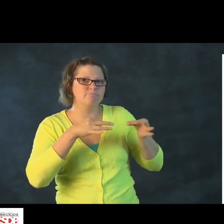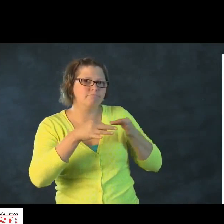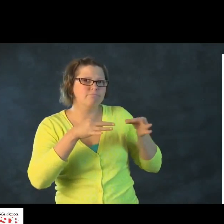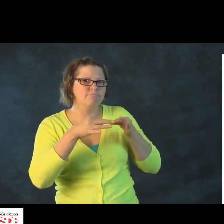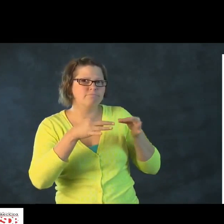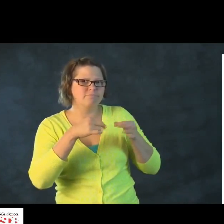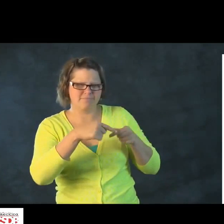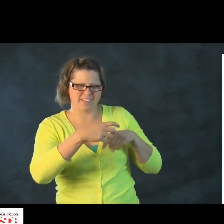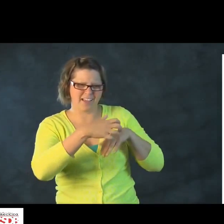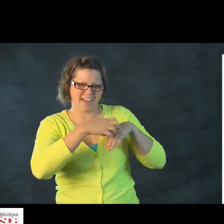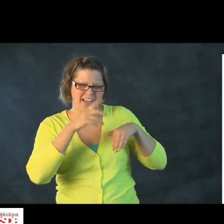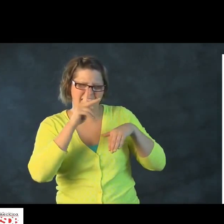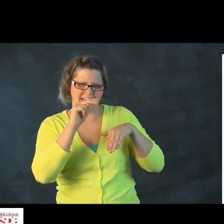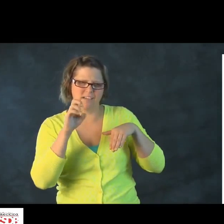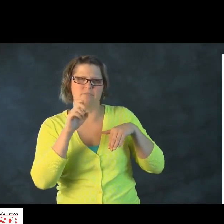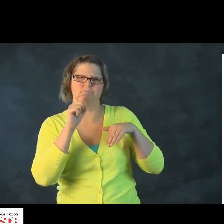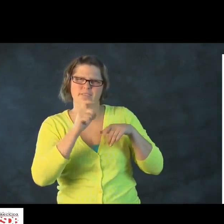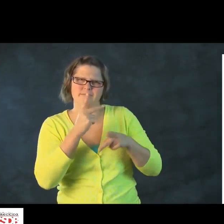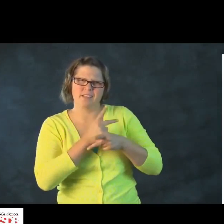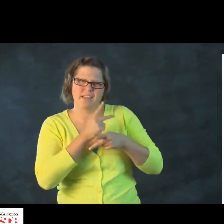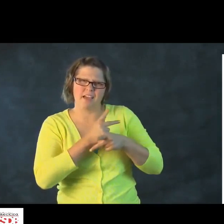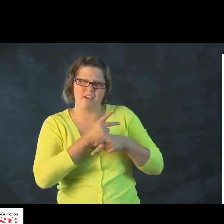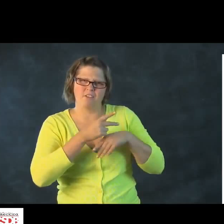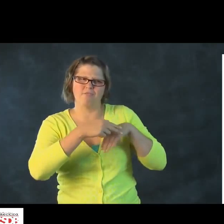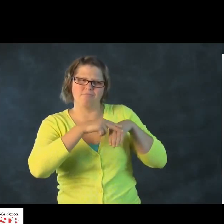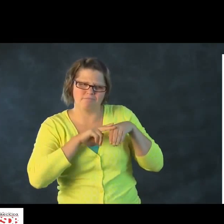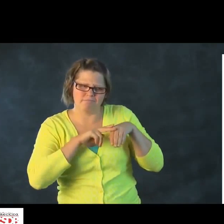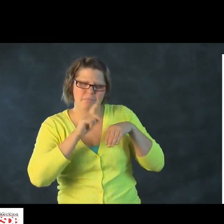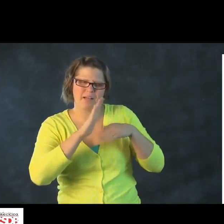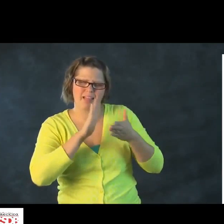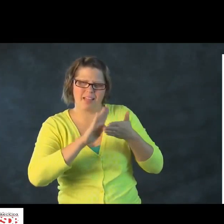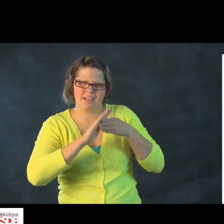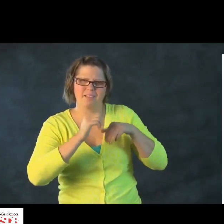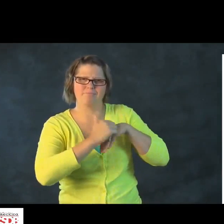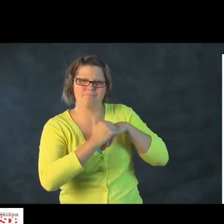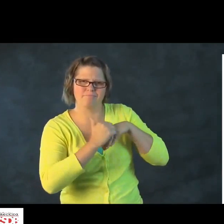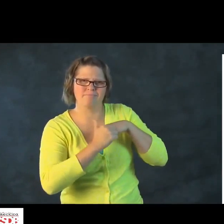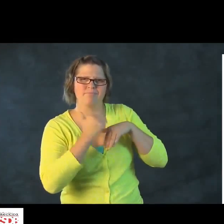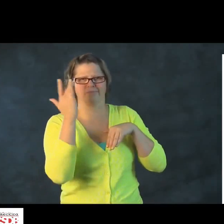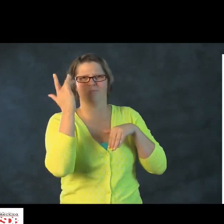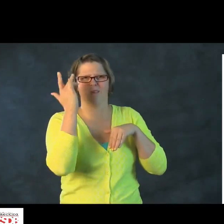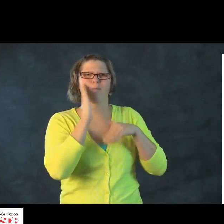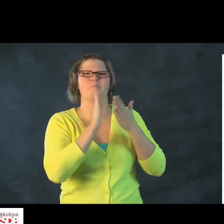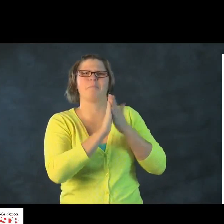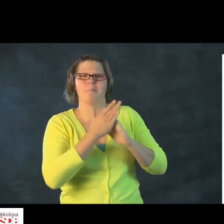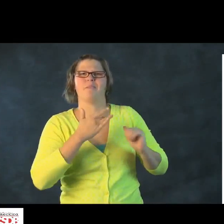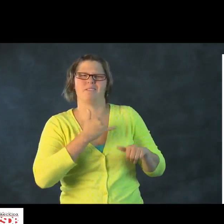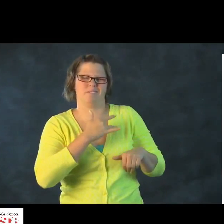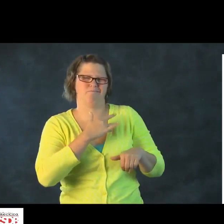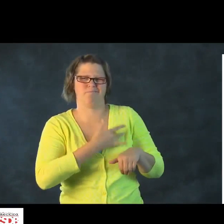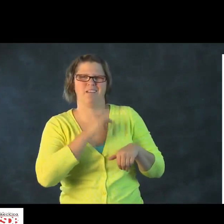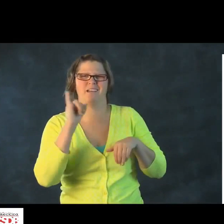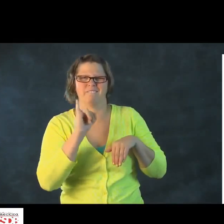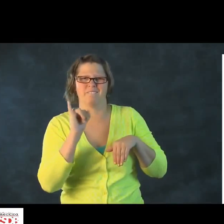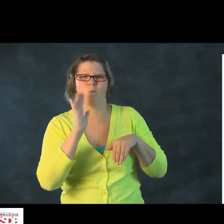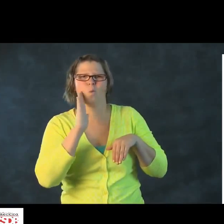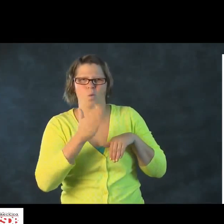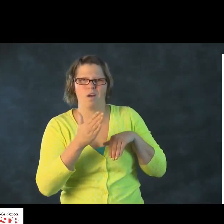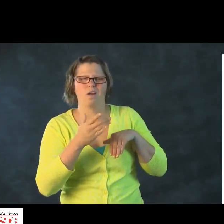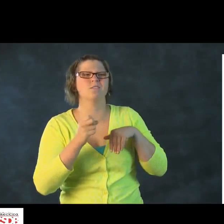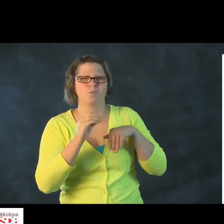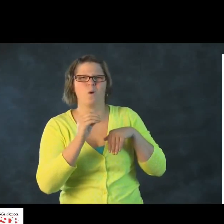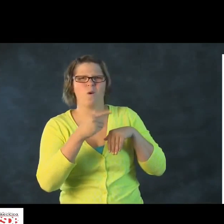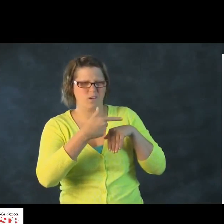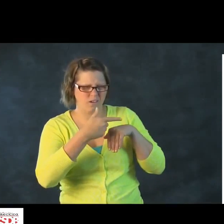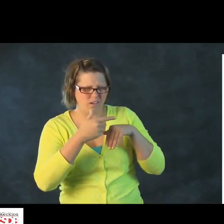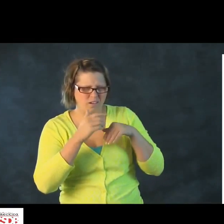The parents will use that, too, as a learning opportunity and explain that they need to take care of their knee, that they have to sit back and tend to the